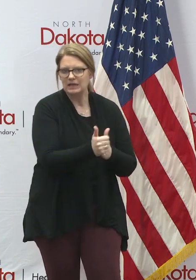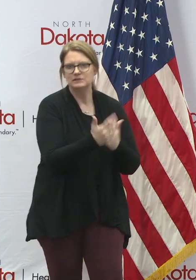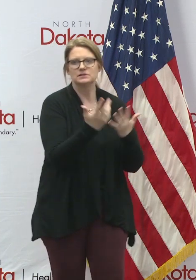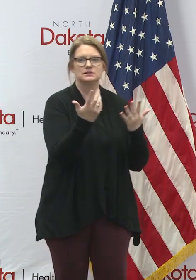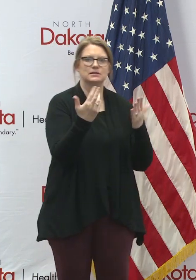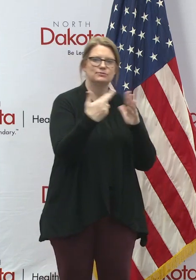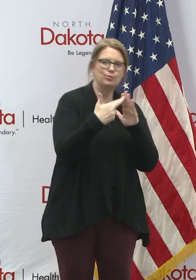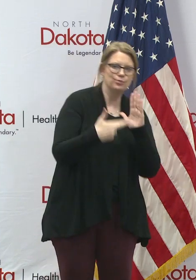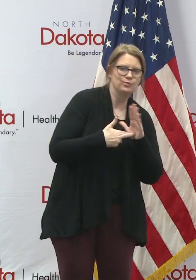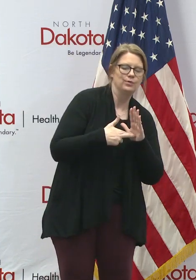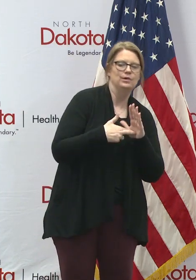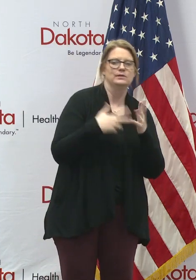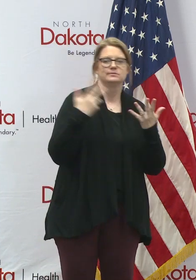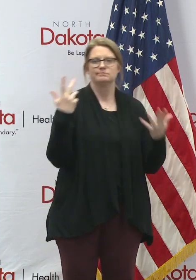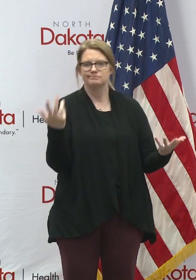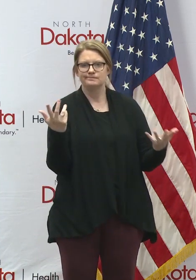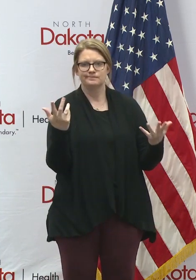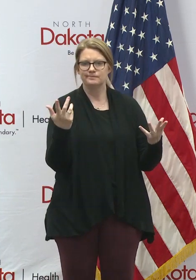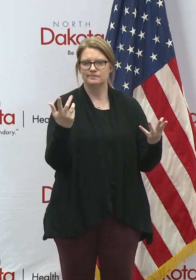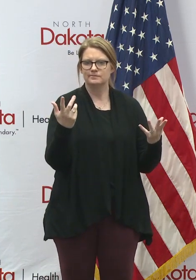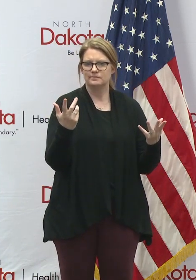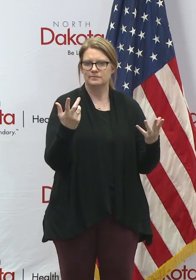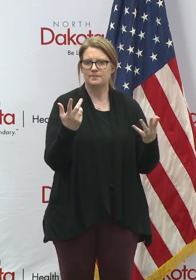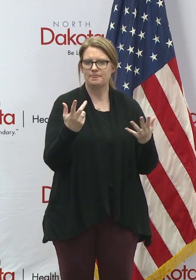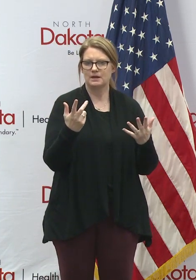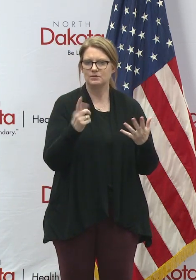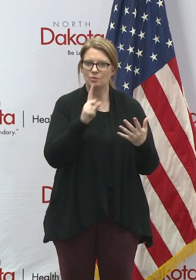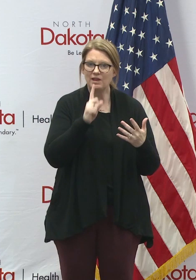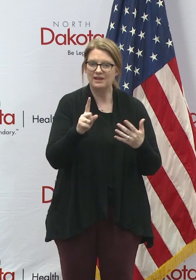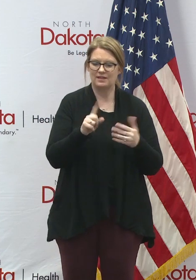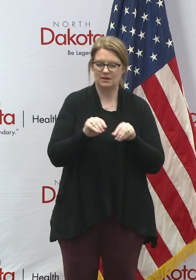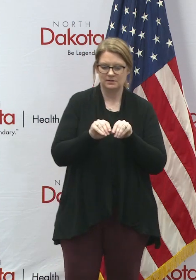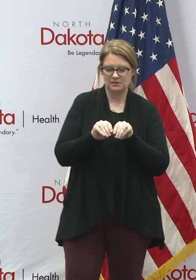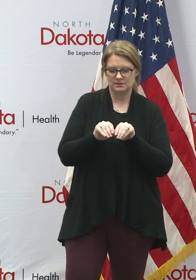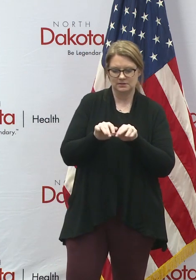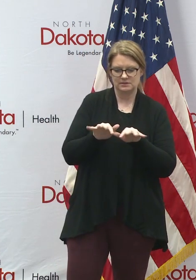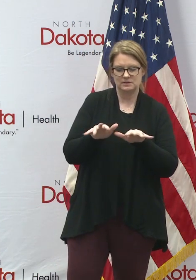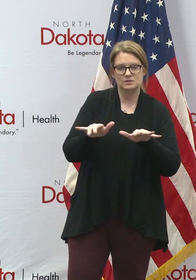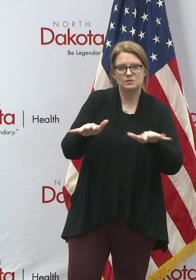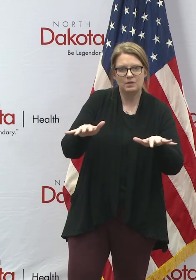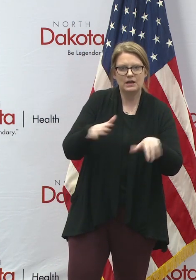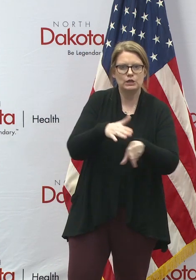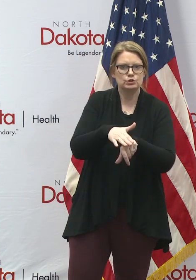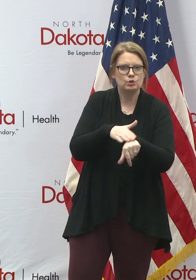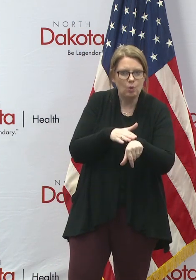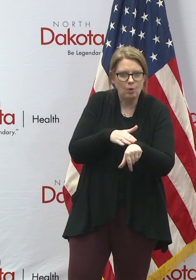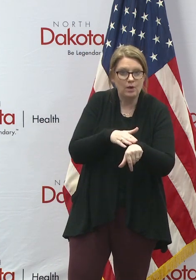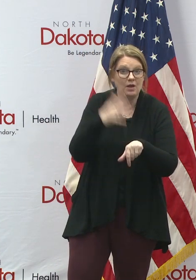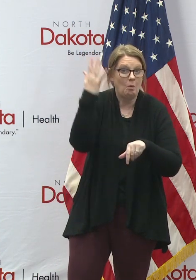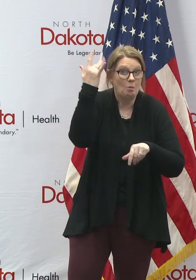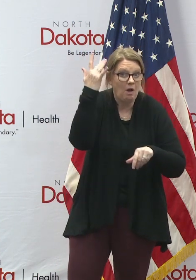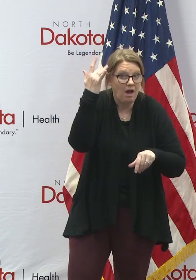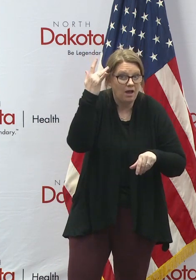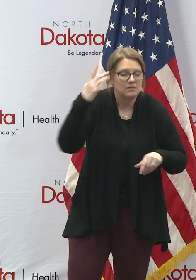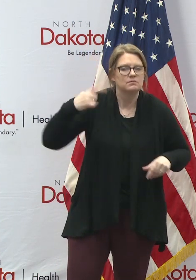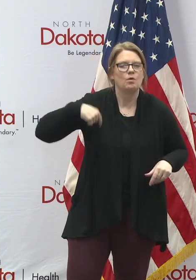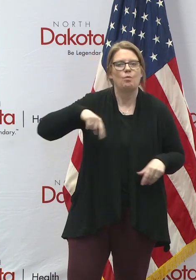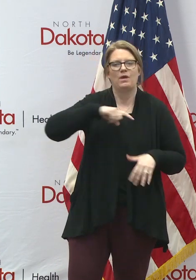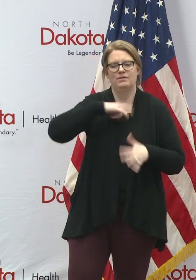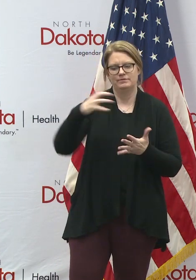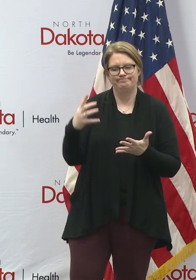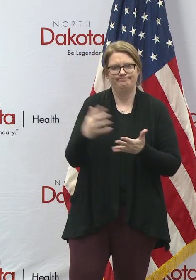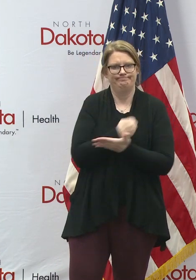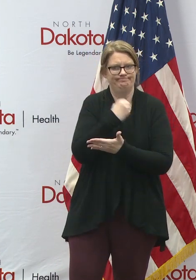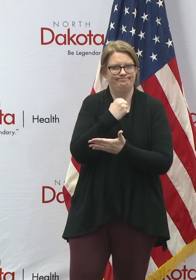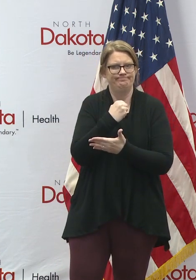trying to manage, slowing the spread here in the state of North Dakota to give us a chance to make sure we continue to